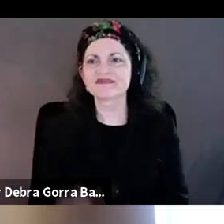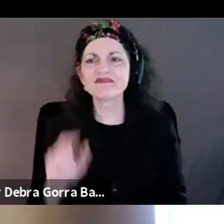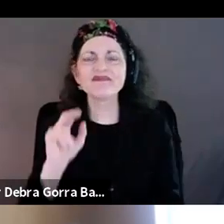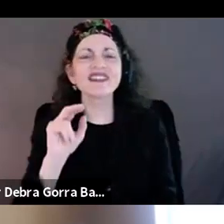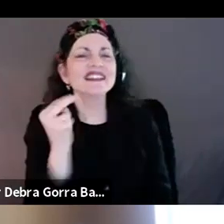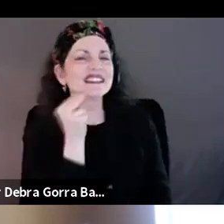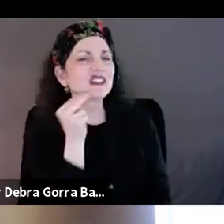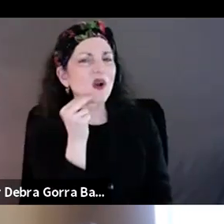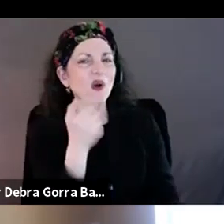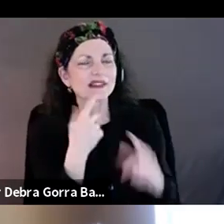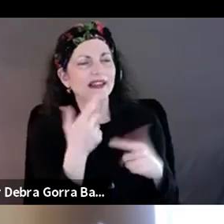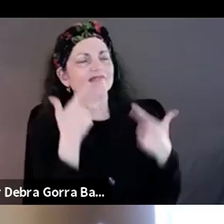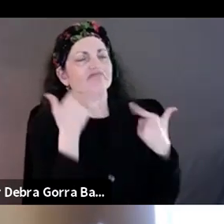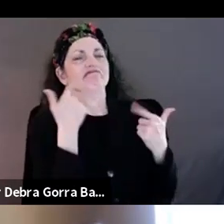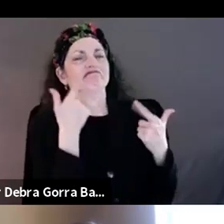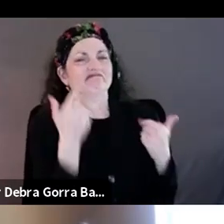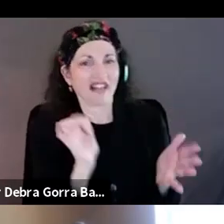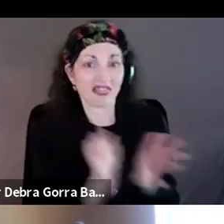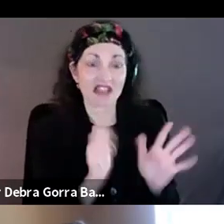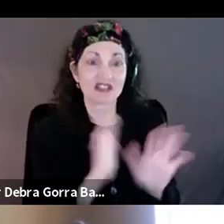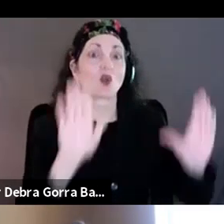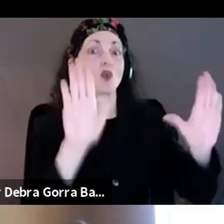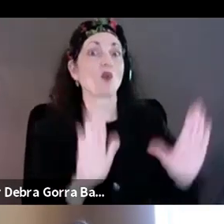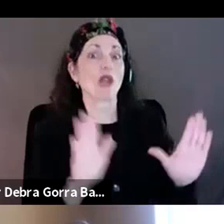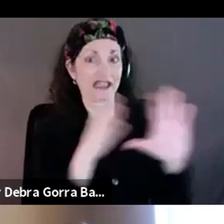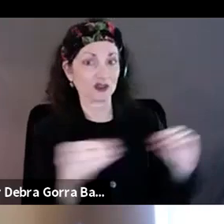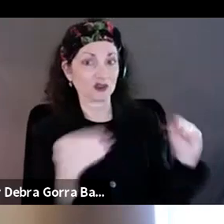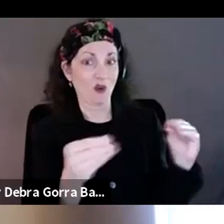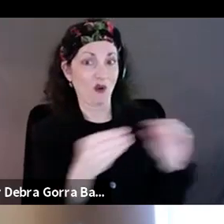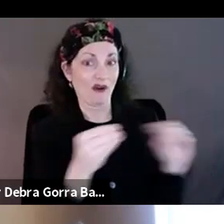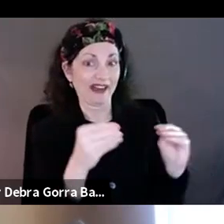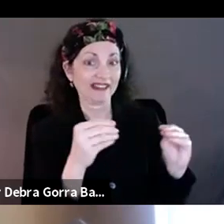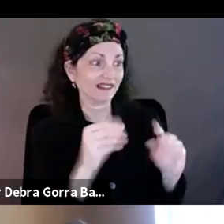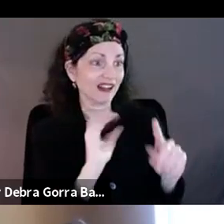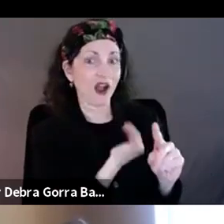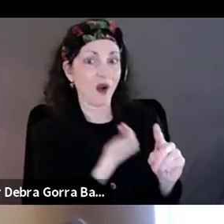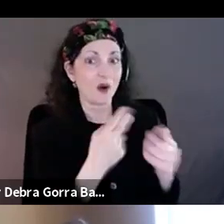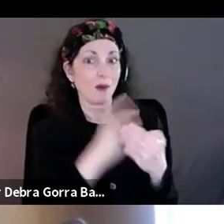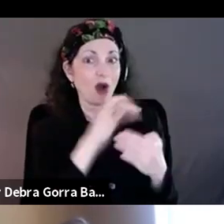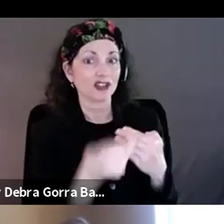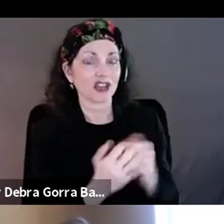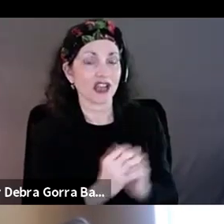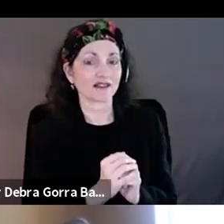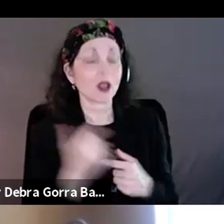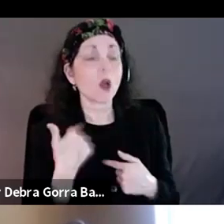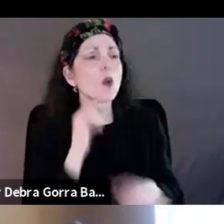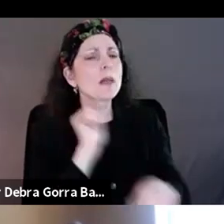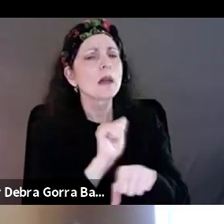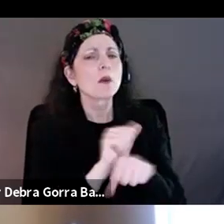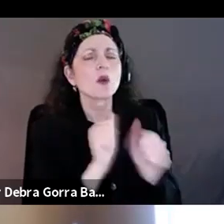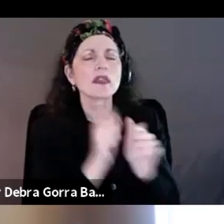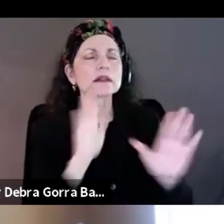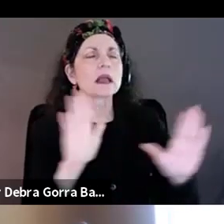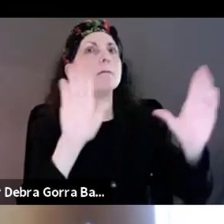It's like the greatest story of our project, actually. I mean, we've been working with this amazing firm Uncommon to kind of,